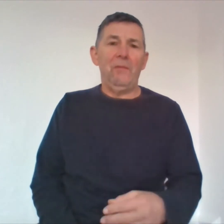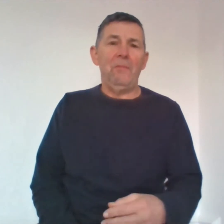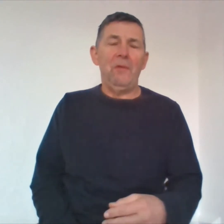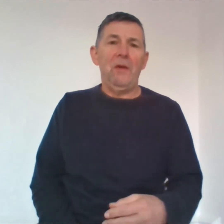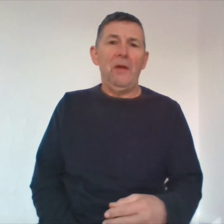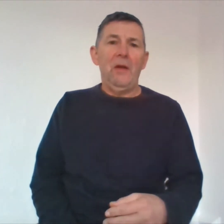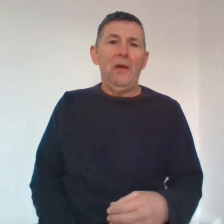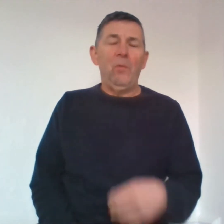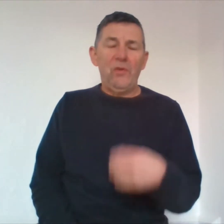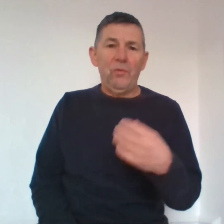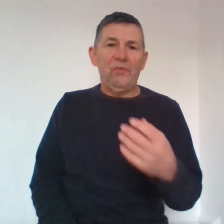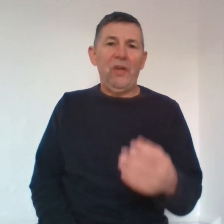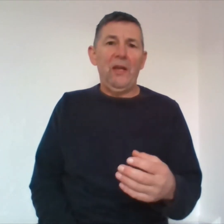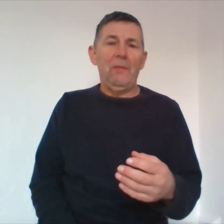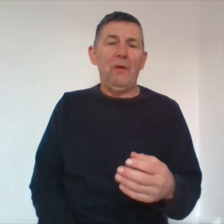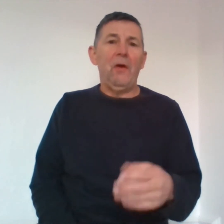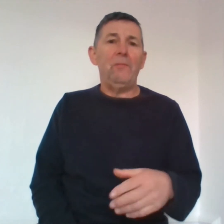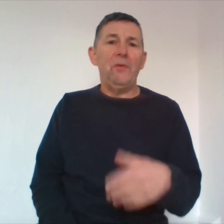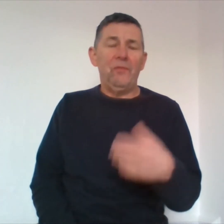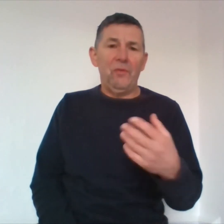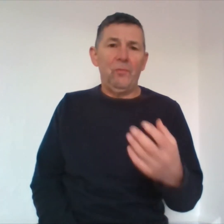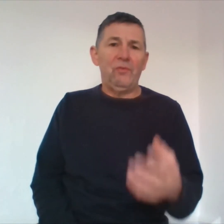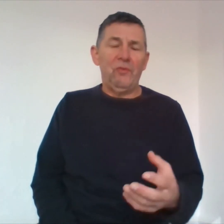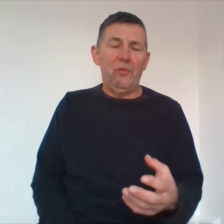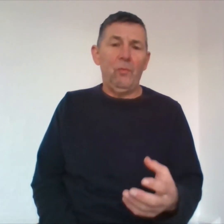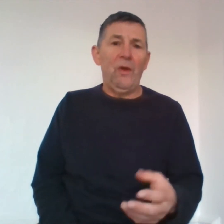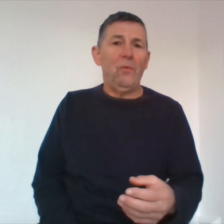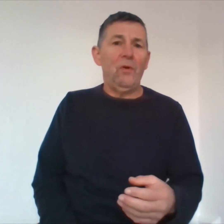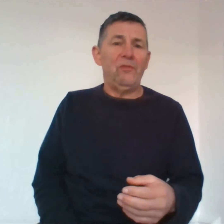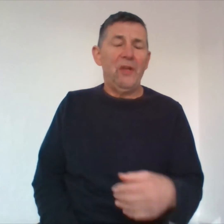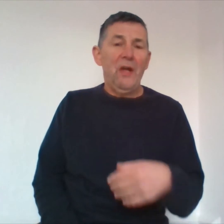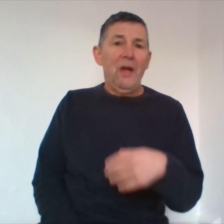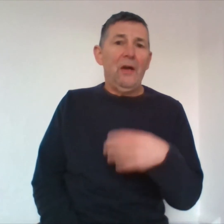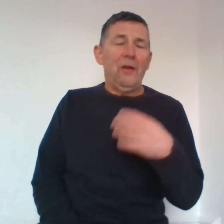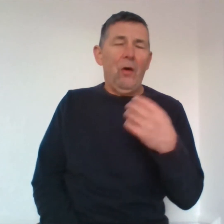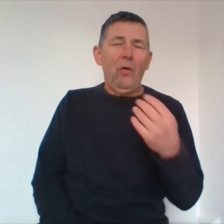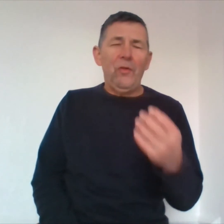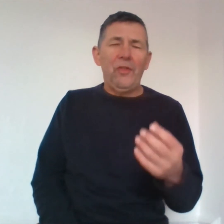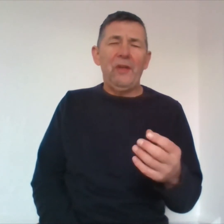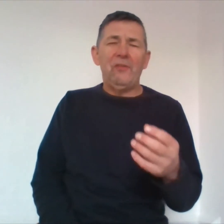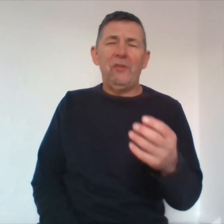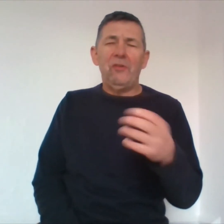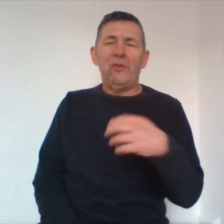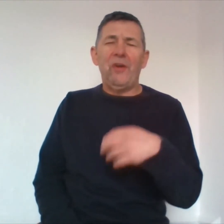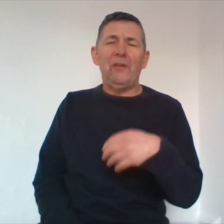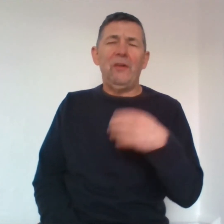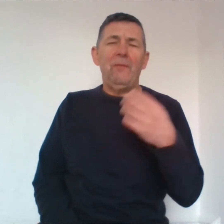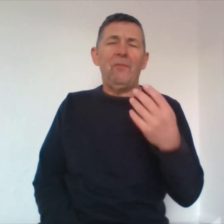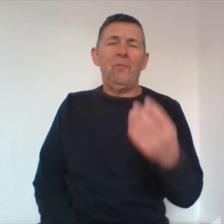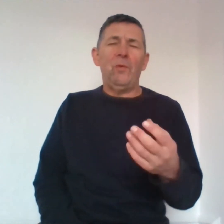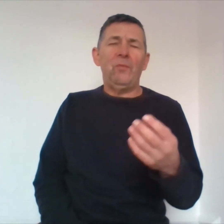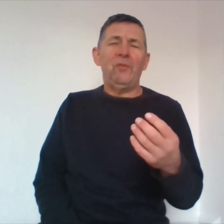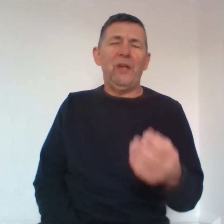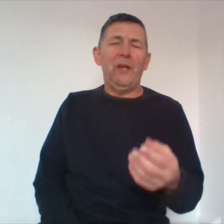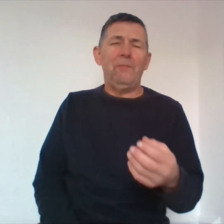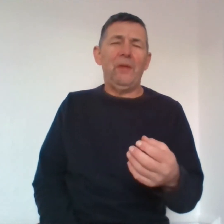and what you were saying about how beautiful it was the weather was all the things that detracted him from what was taking place